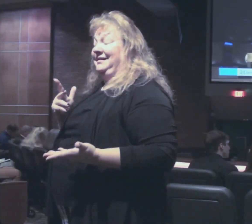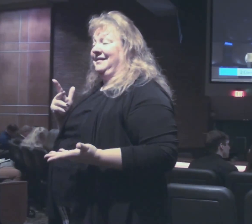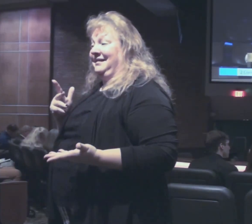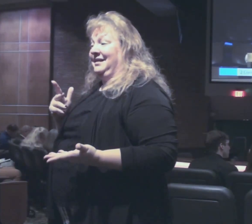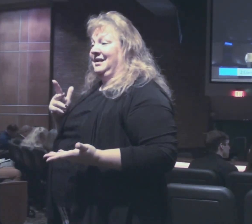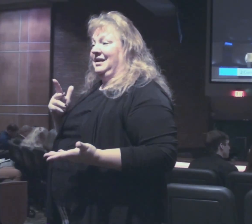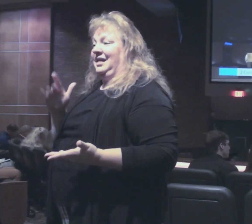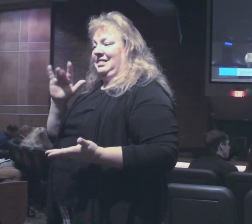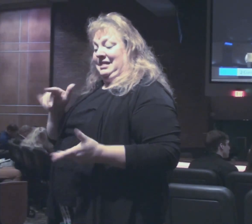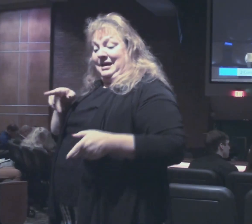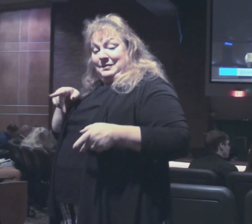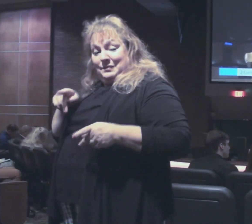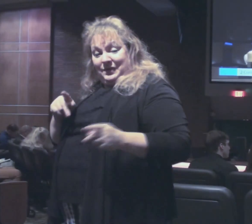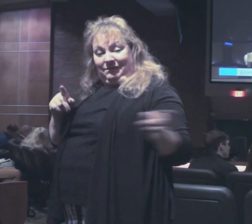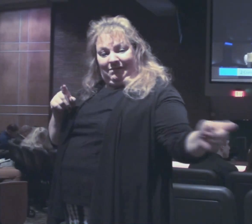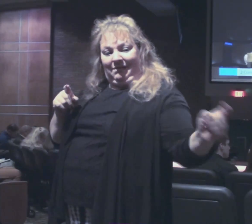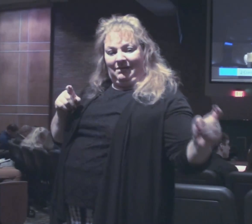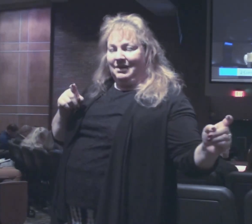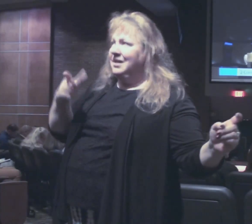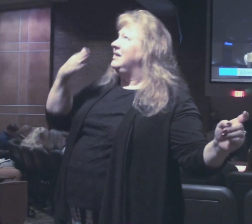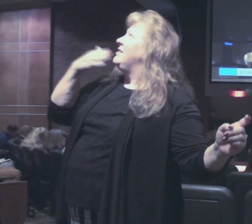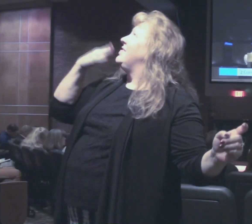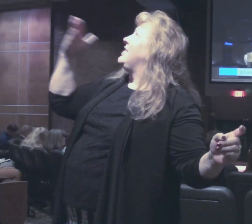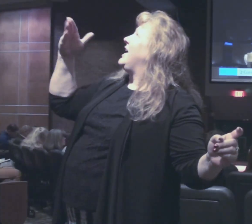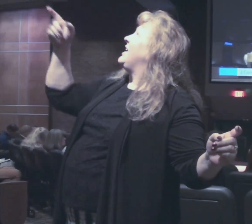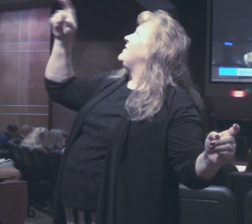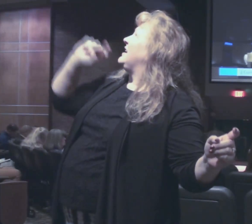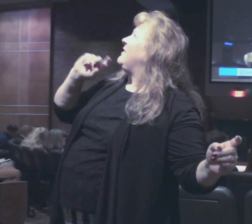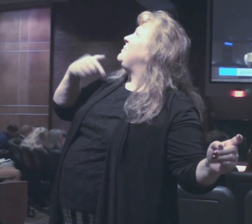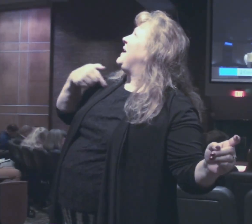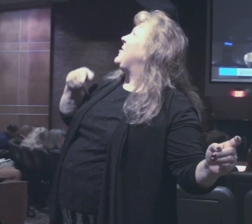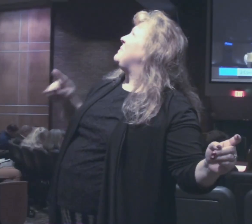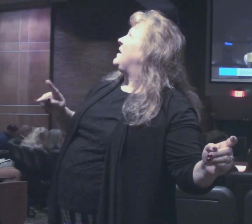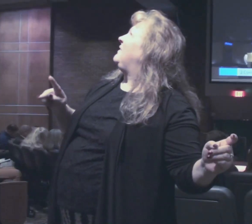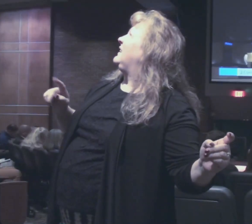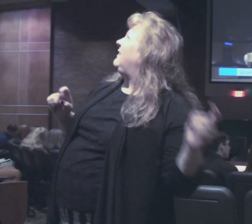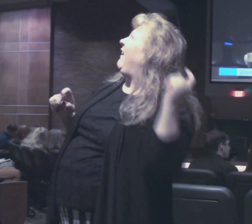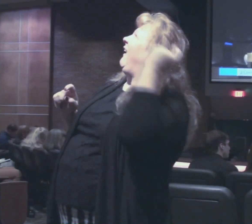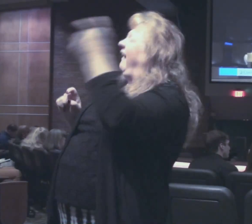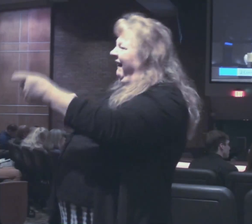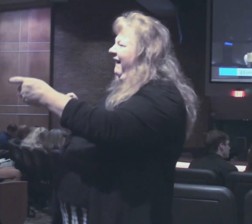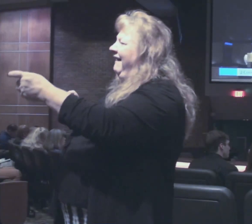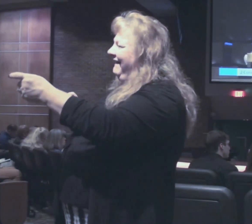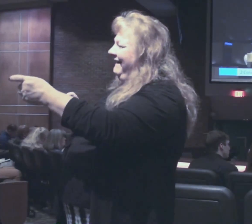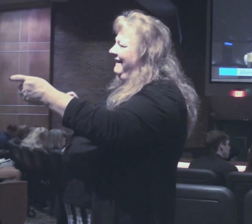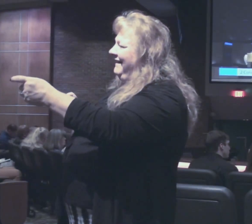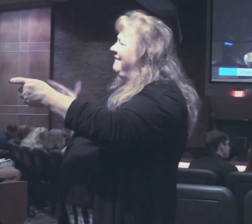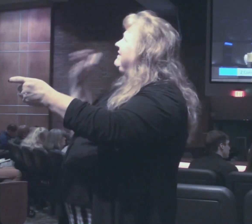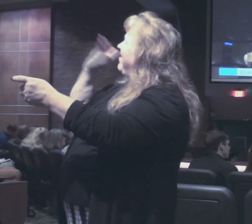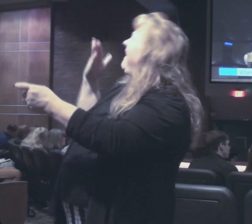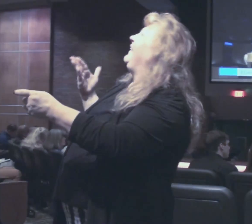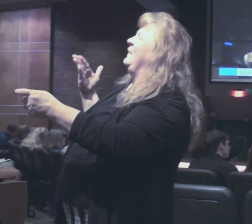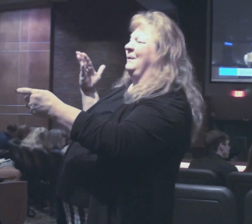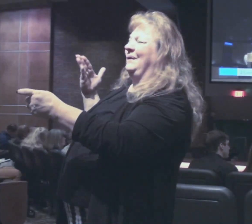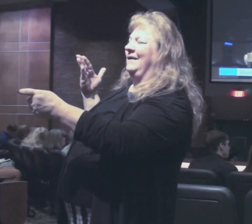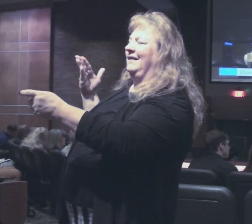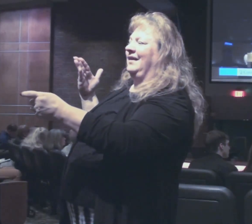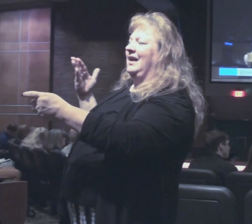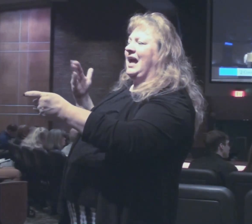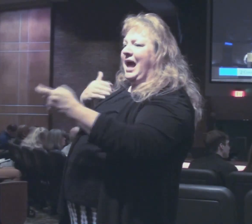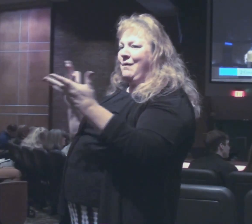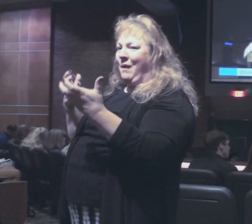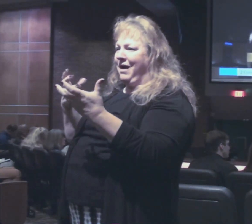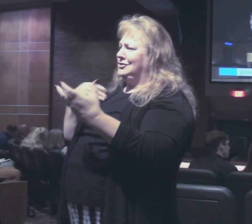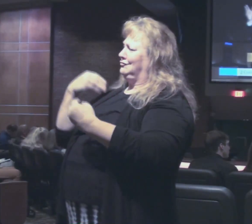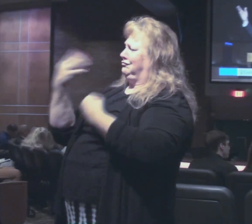when you have that privilege you end up thanking God for giving you the privilege and opportunity to be liberal